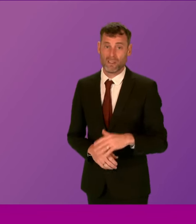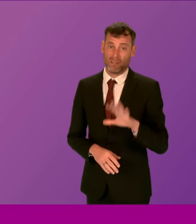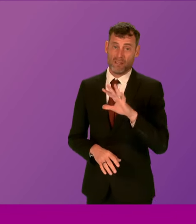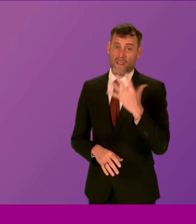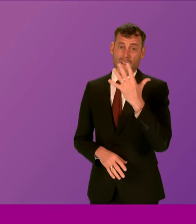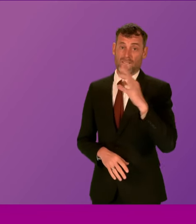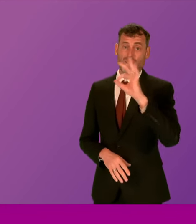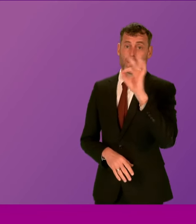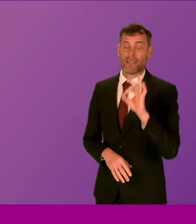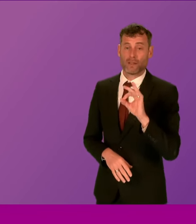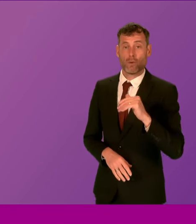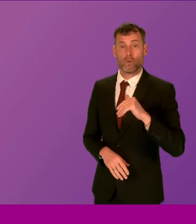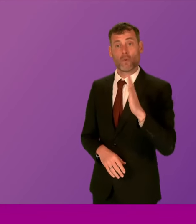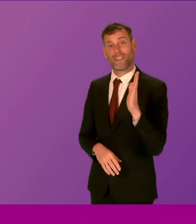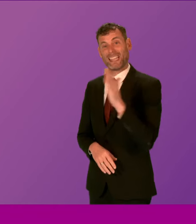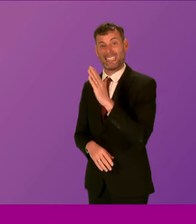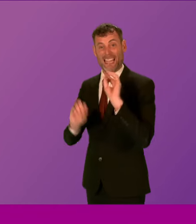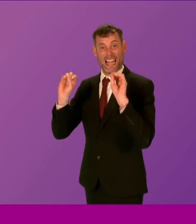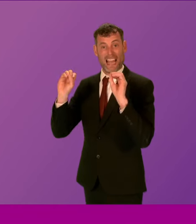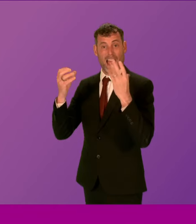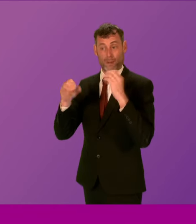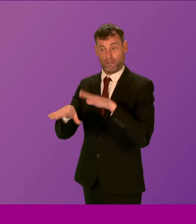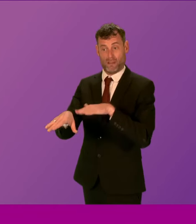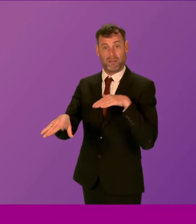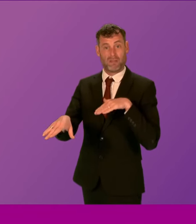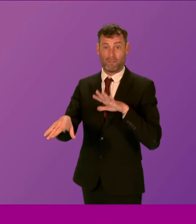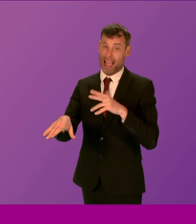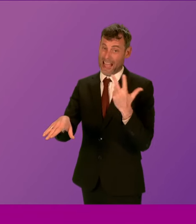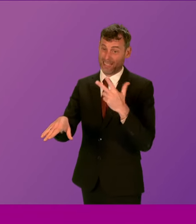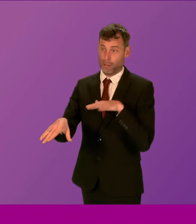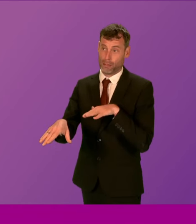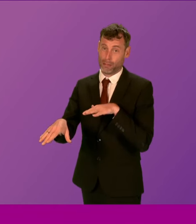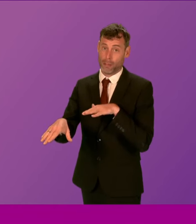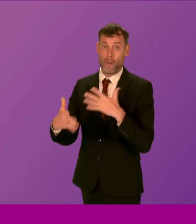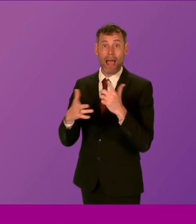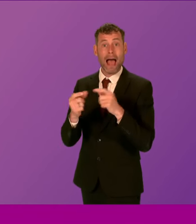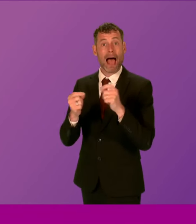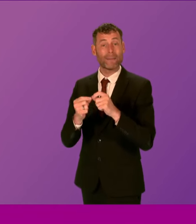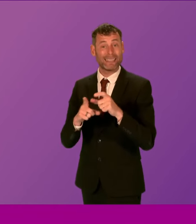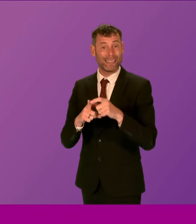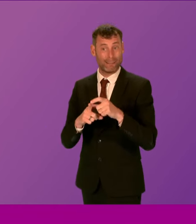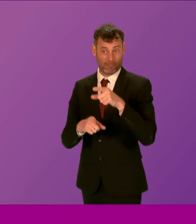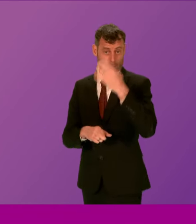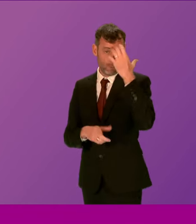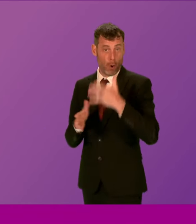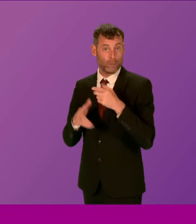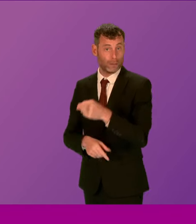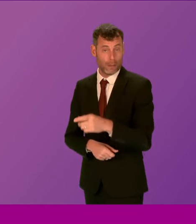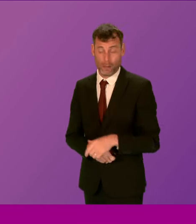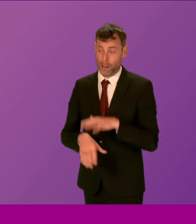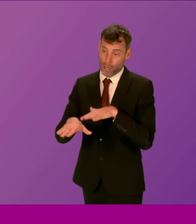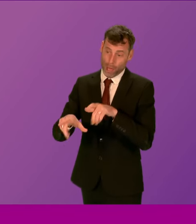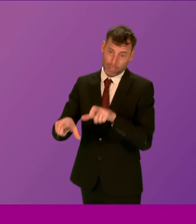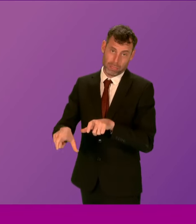ambulance fleet, that's 18 ambulances, were stuck outside Aberdeen Royal Infirmary. A paramedic told the press and journal